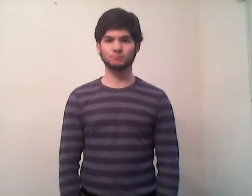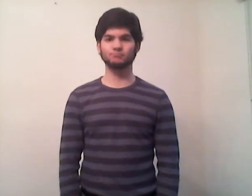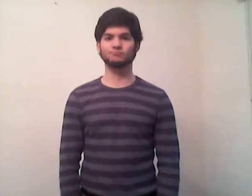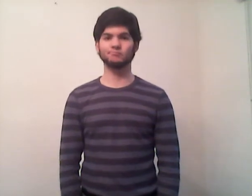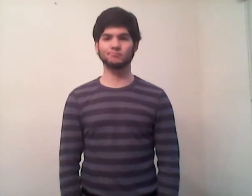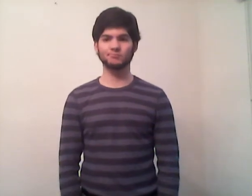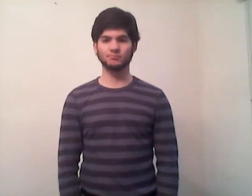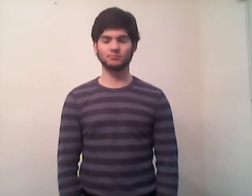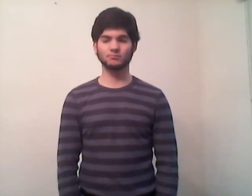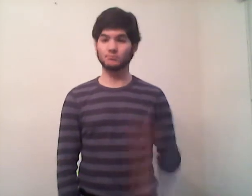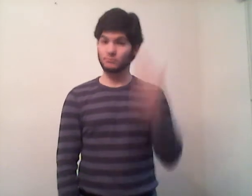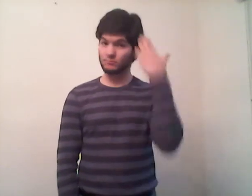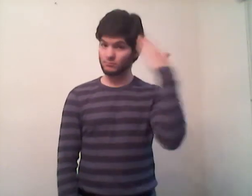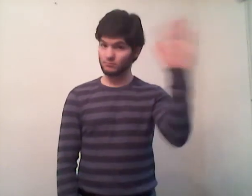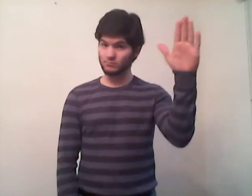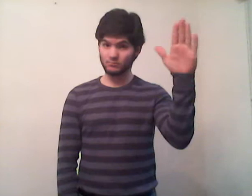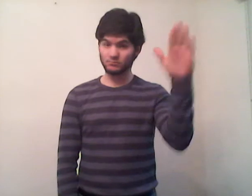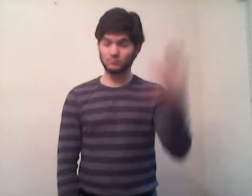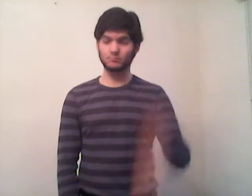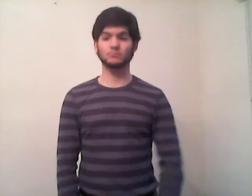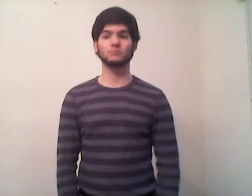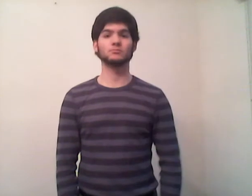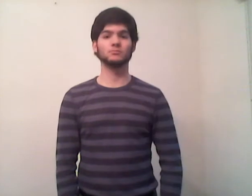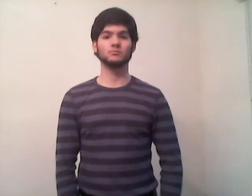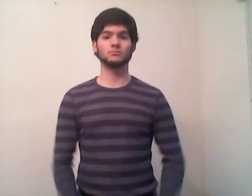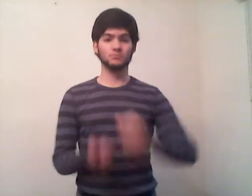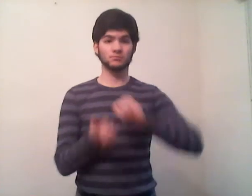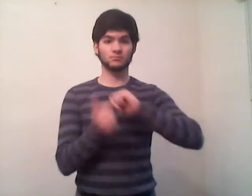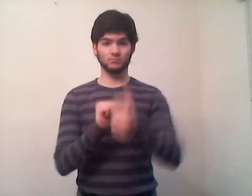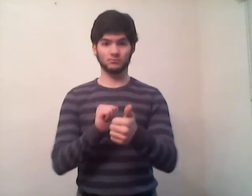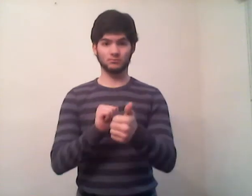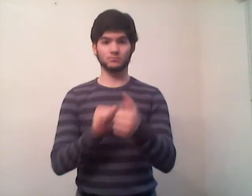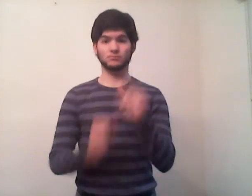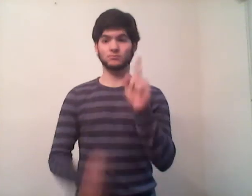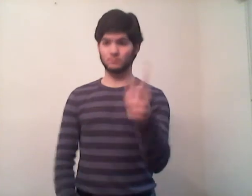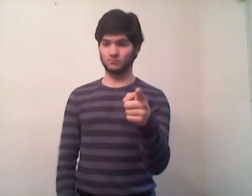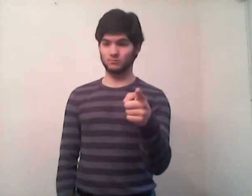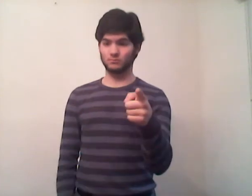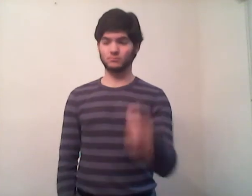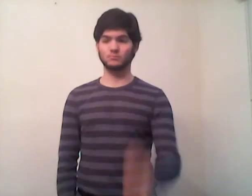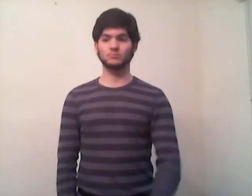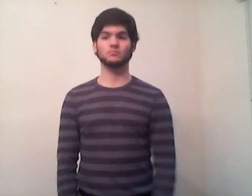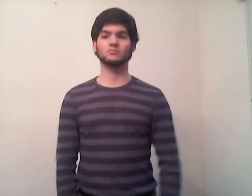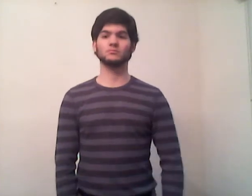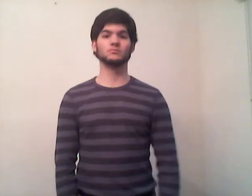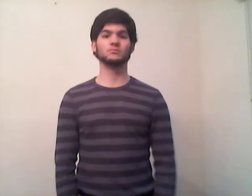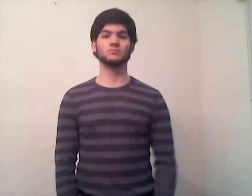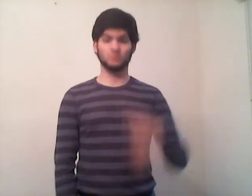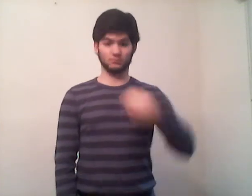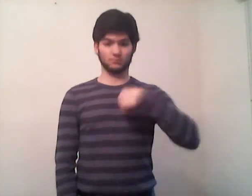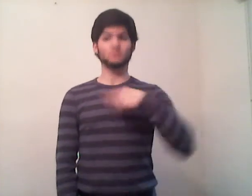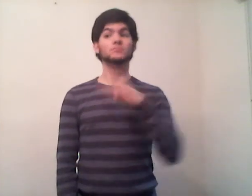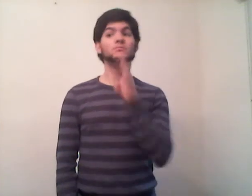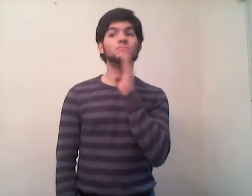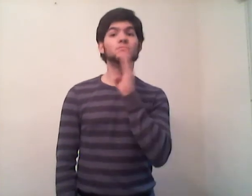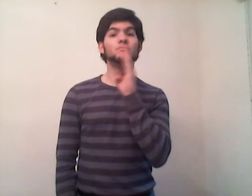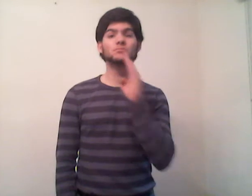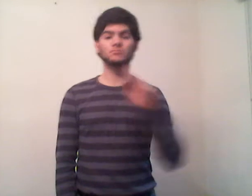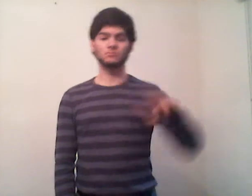Hello Hello How are you? It's so typical